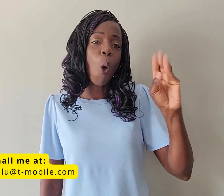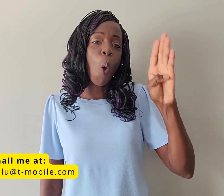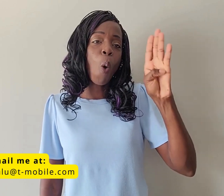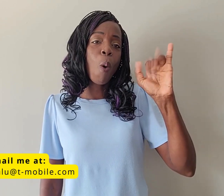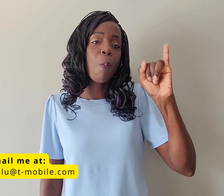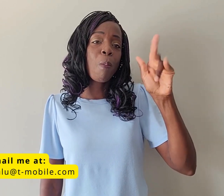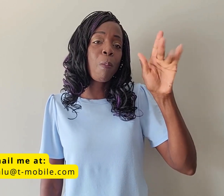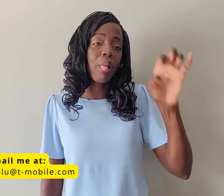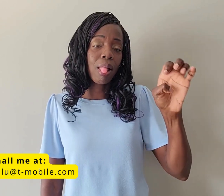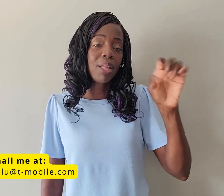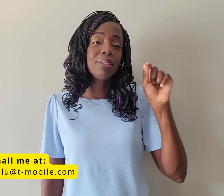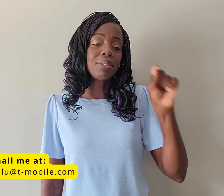God.